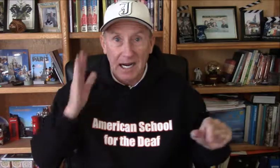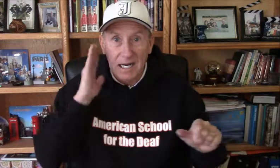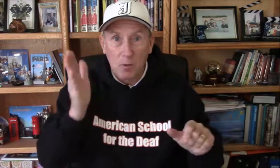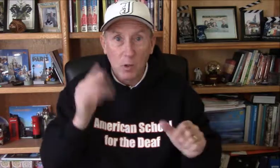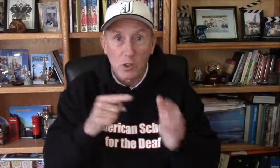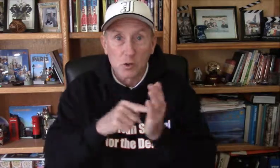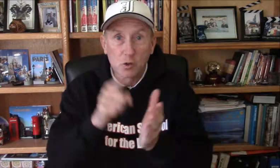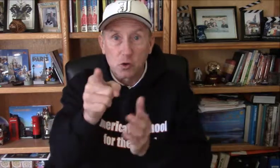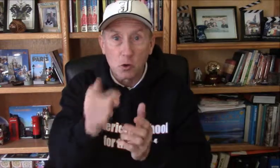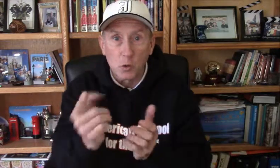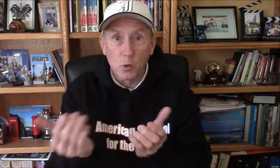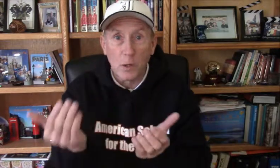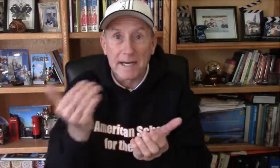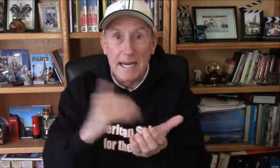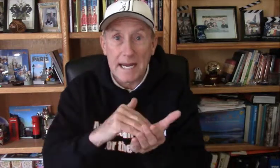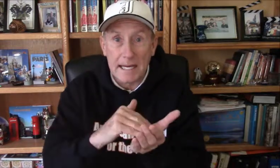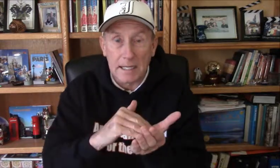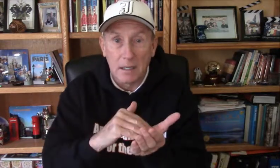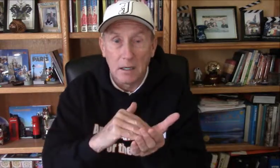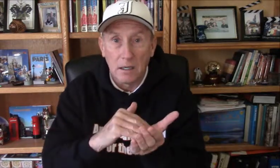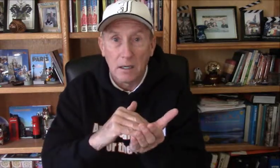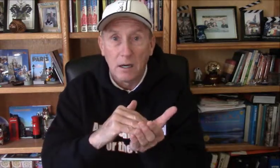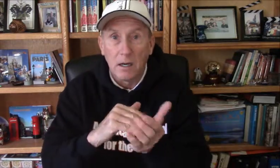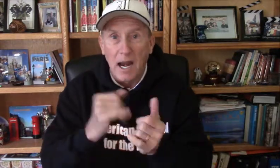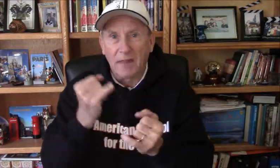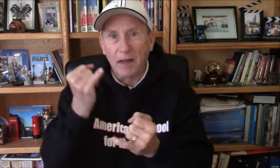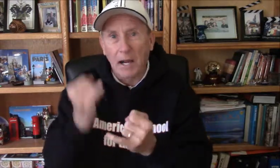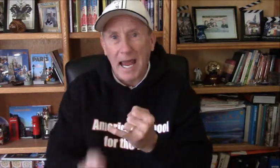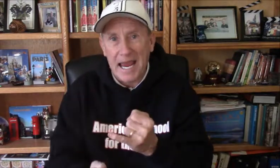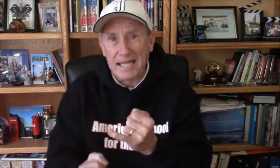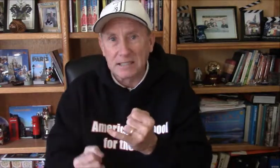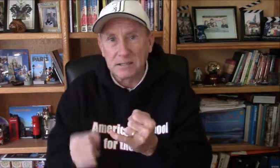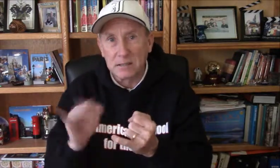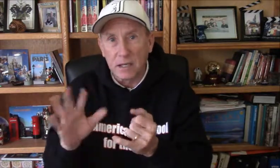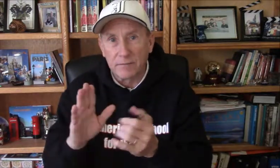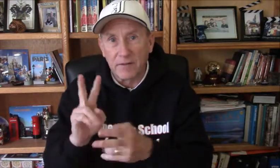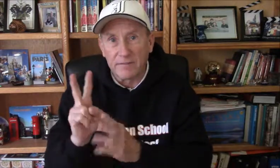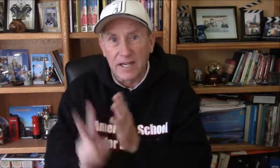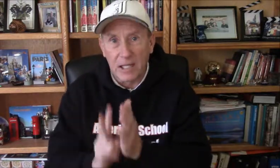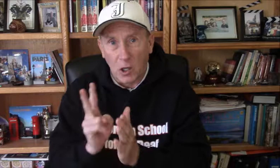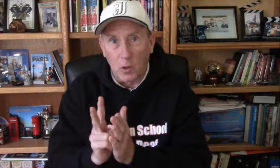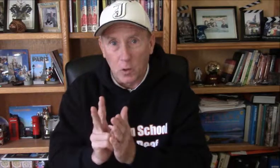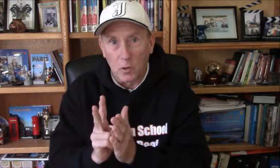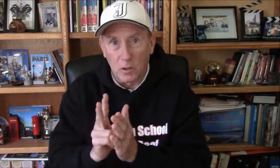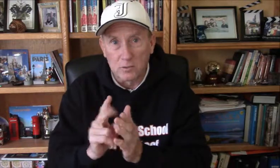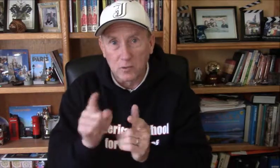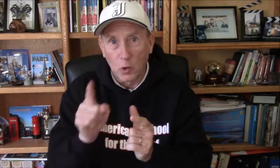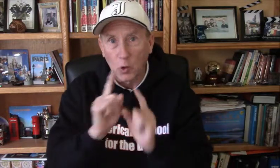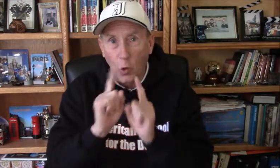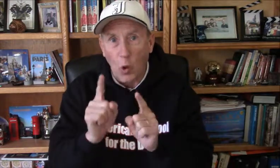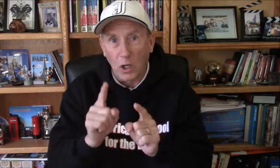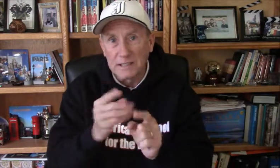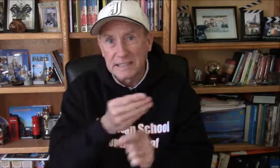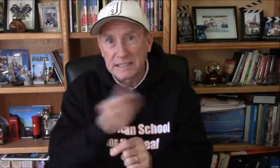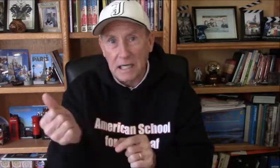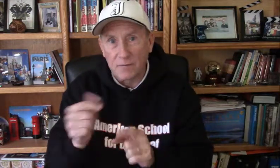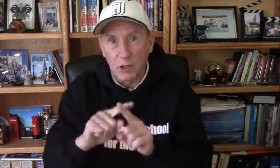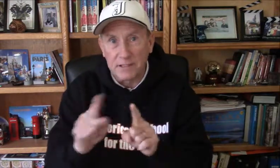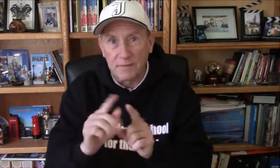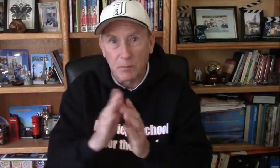I'll show you again at the last of the video. Several different